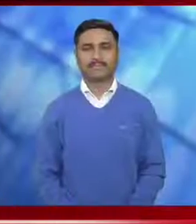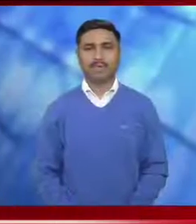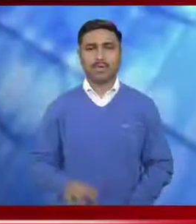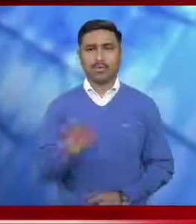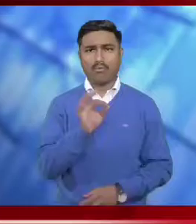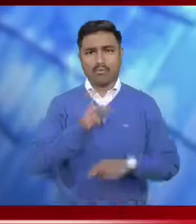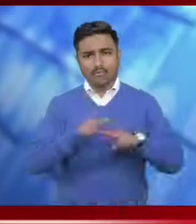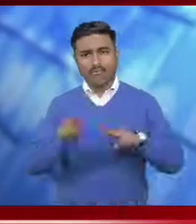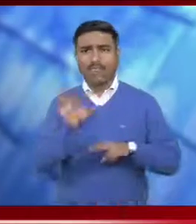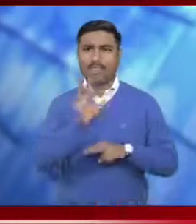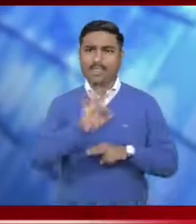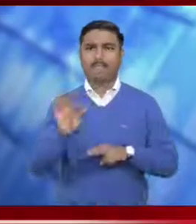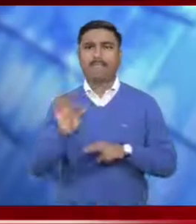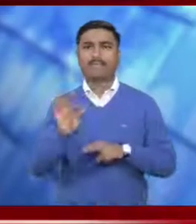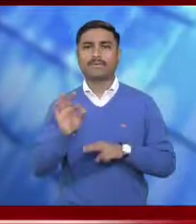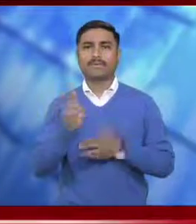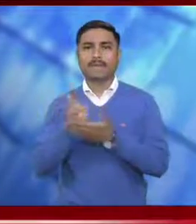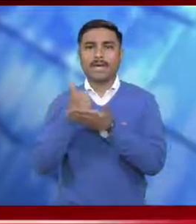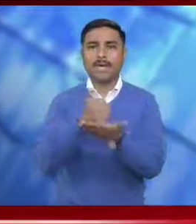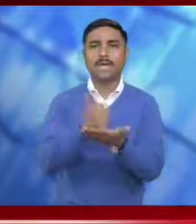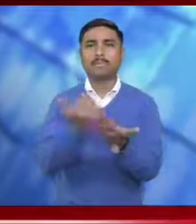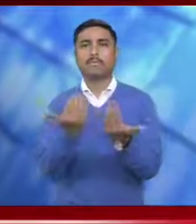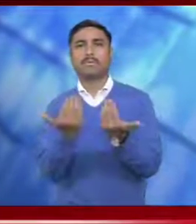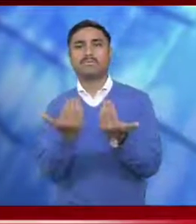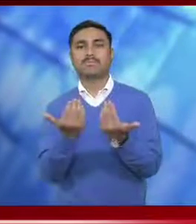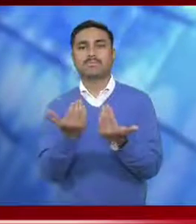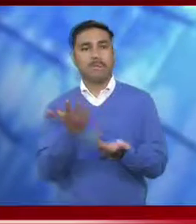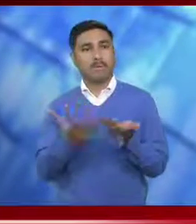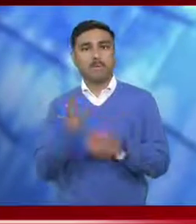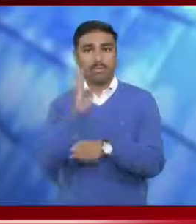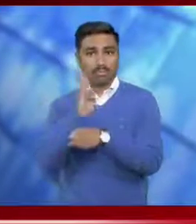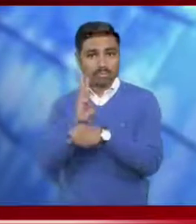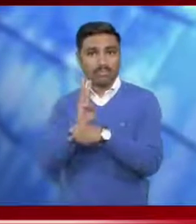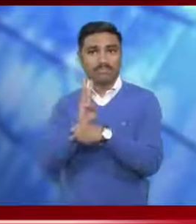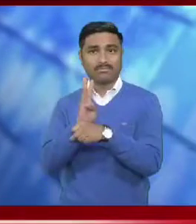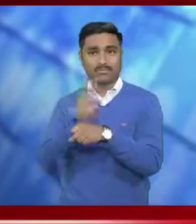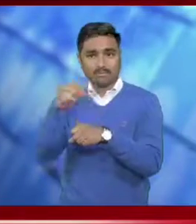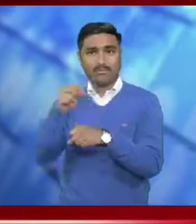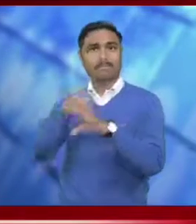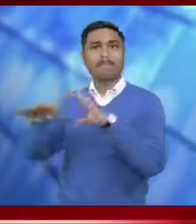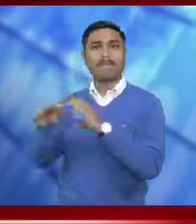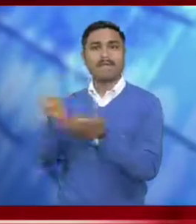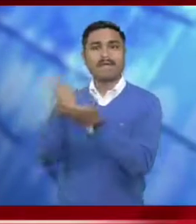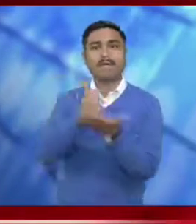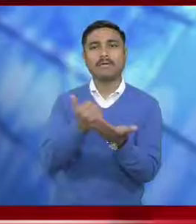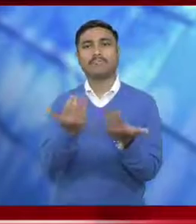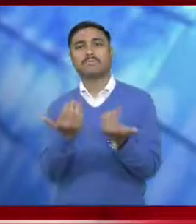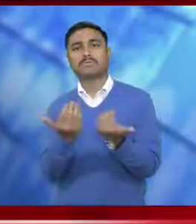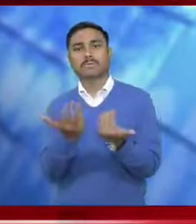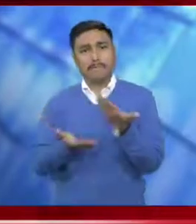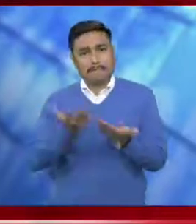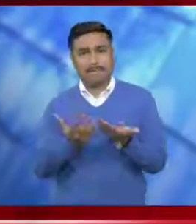A 24x7 WhatsApp helpline has been set up in the Gravanse cell of District Headquarters, Gilsing.